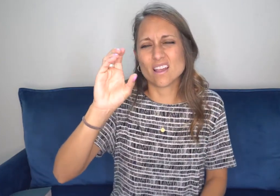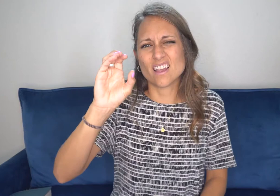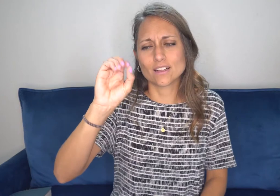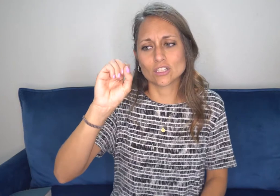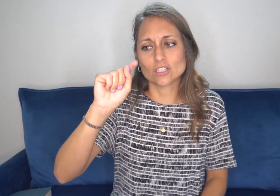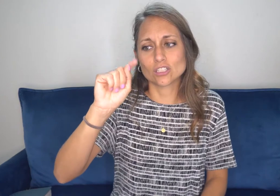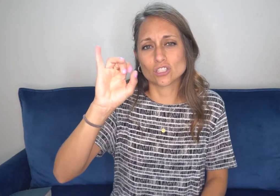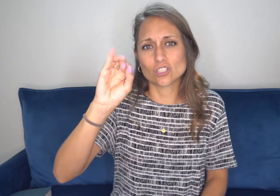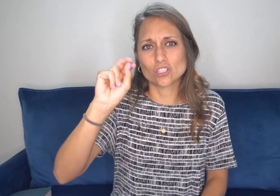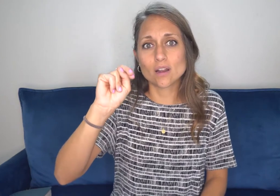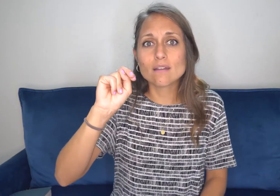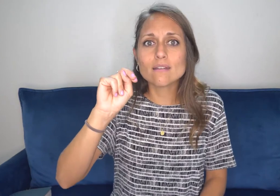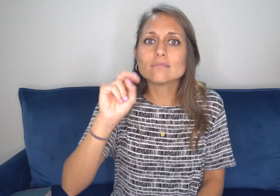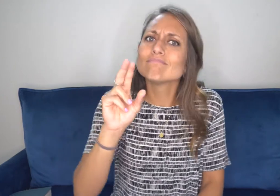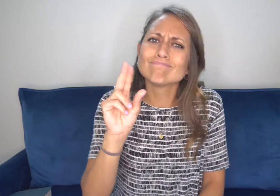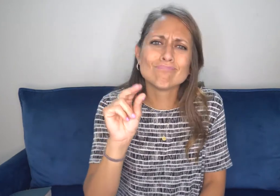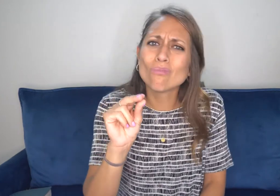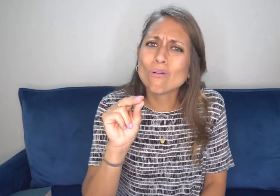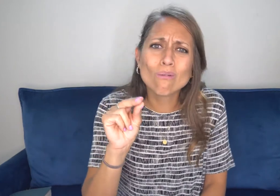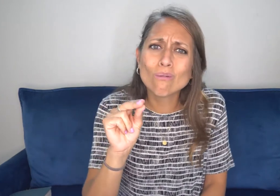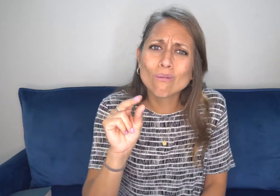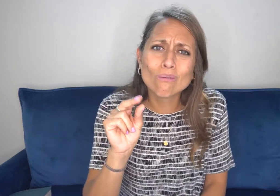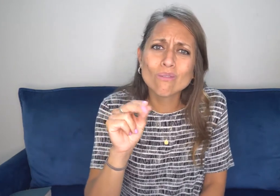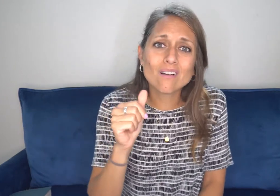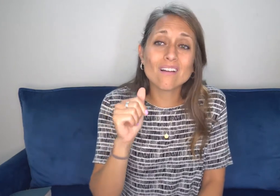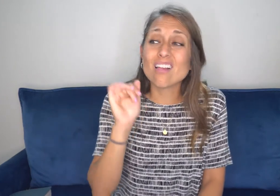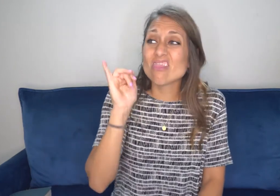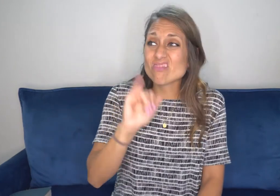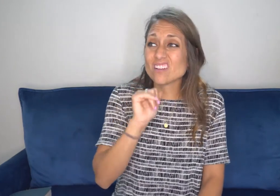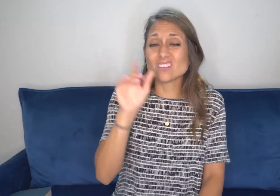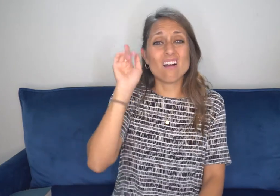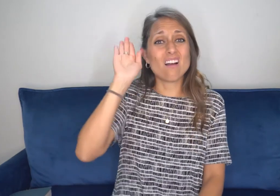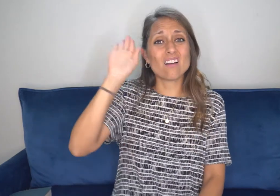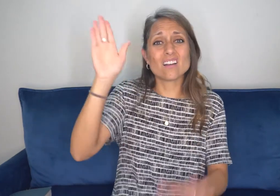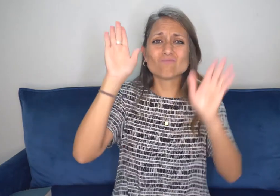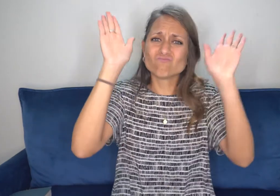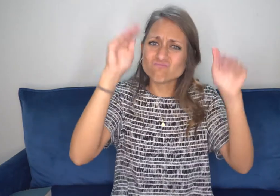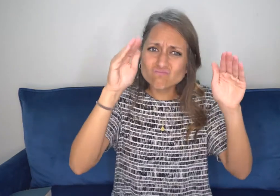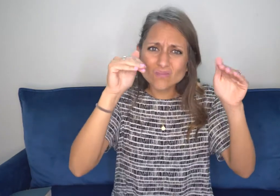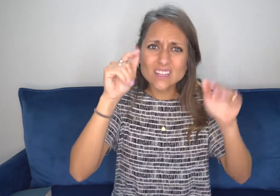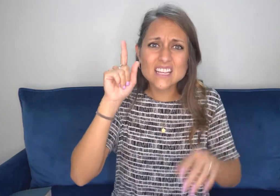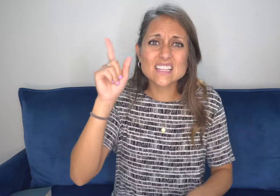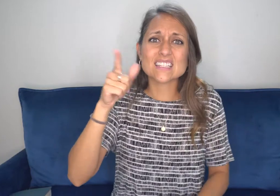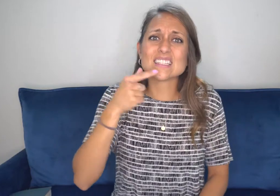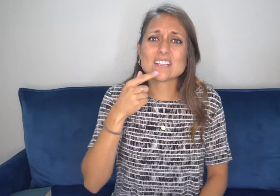require perfection. He doesn't. And